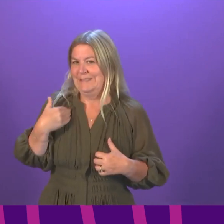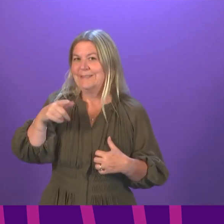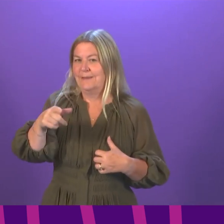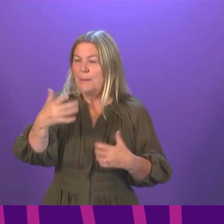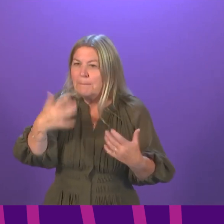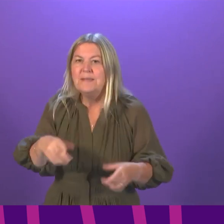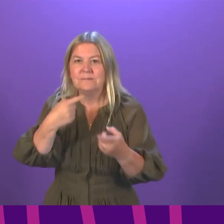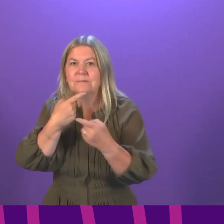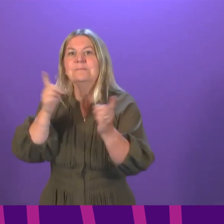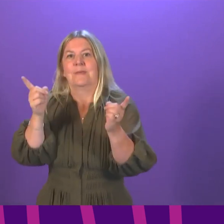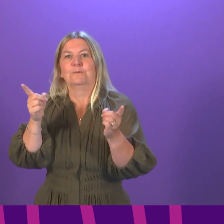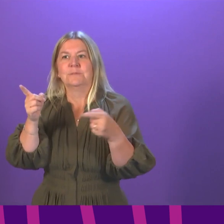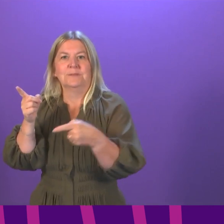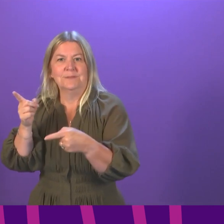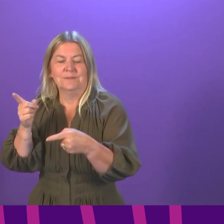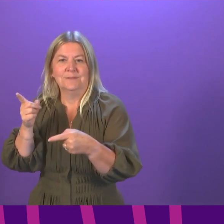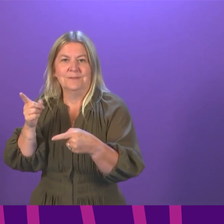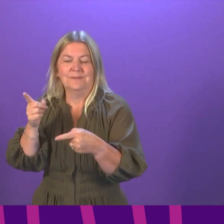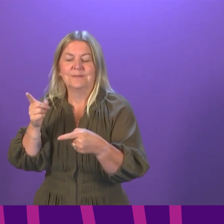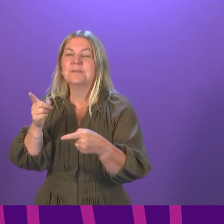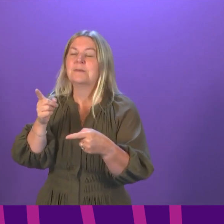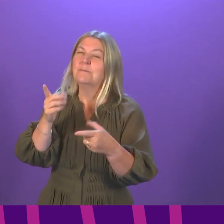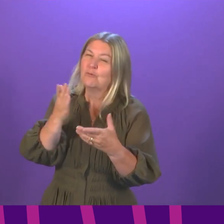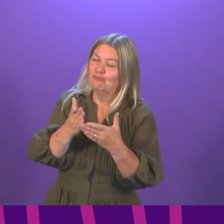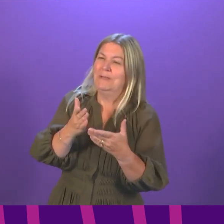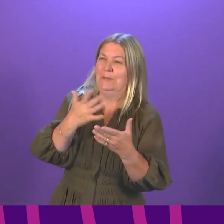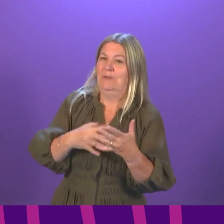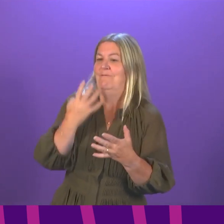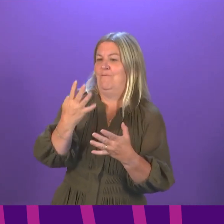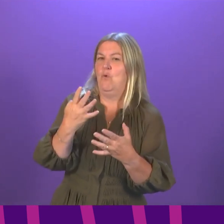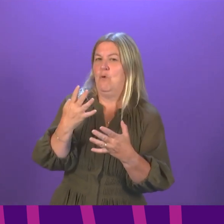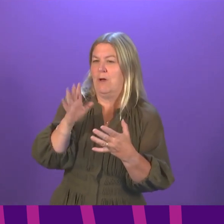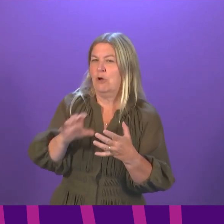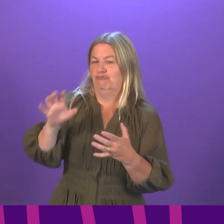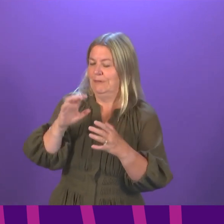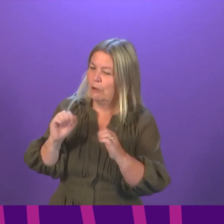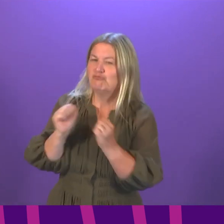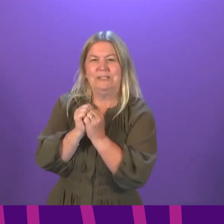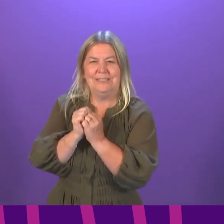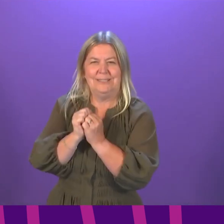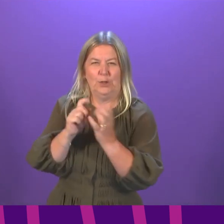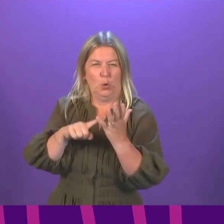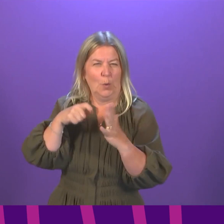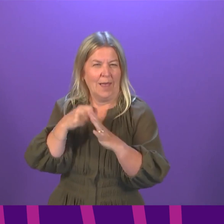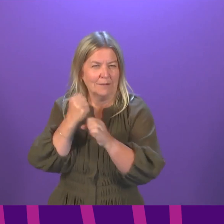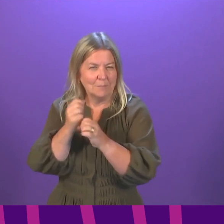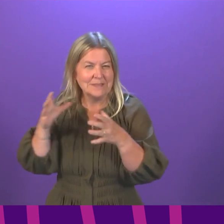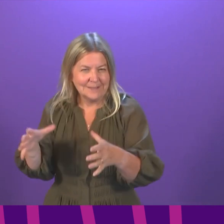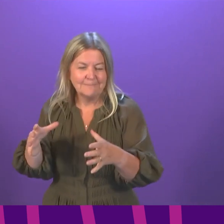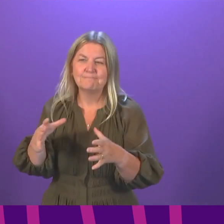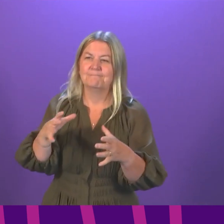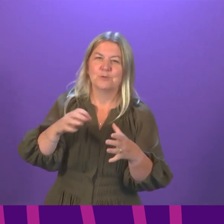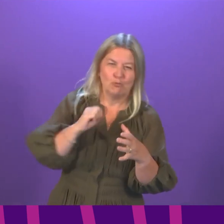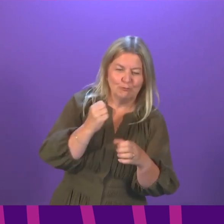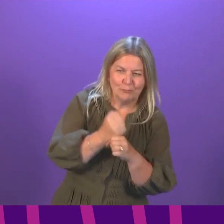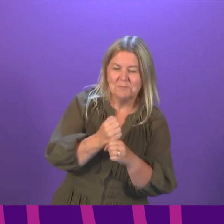that were made ahead of that Four Nations agreement to make the announcements, but we will continue to do that. I do not want